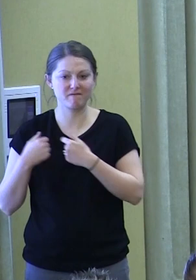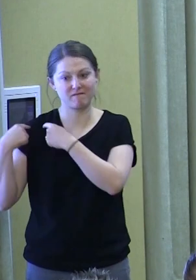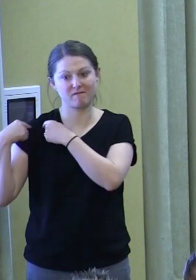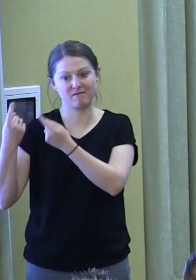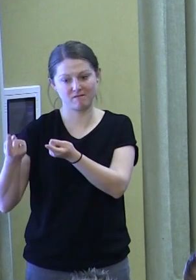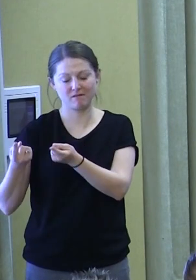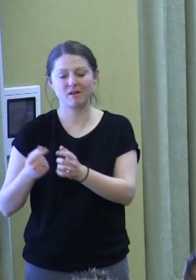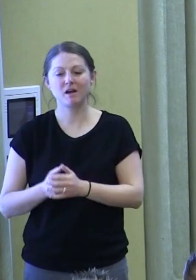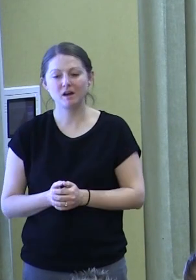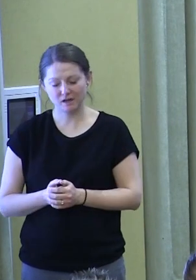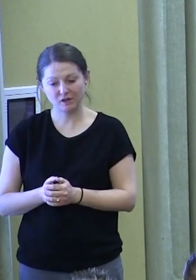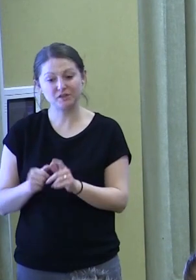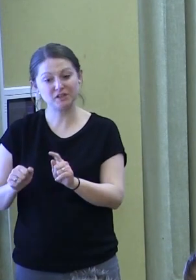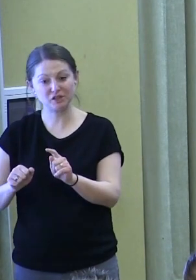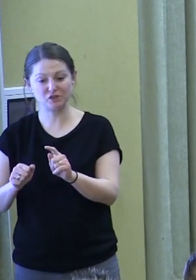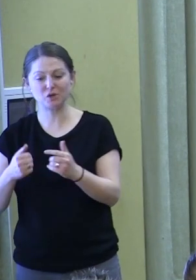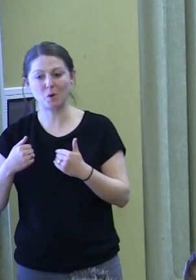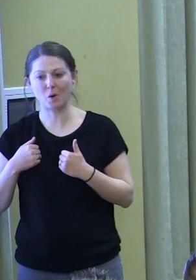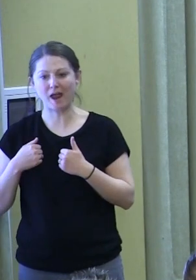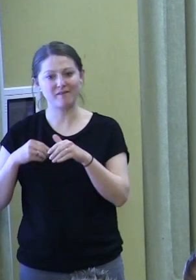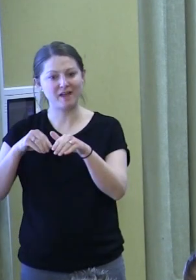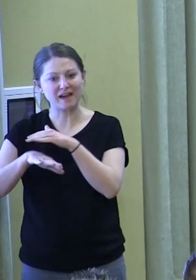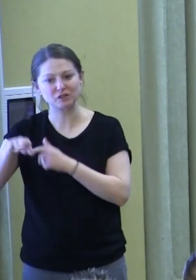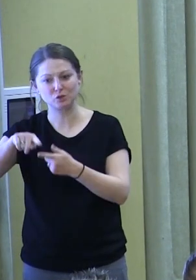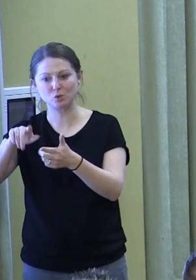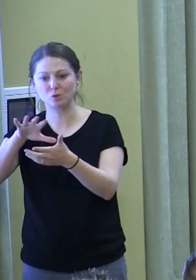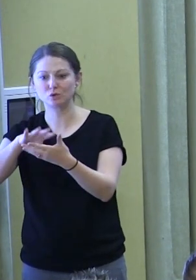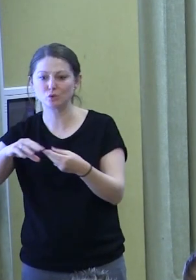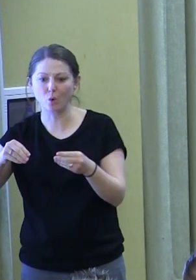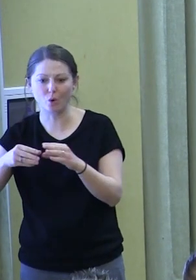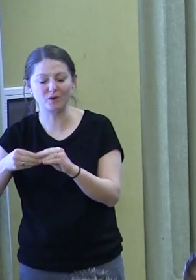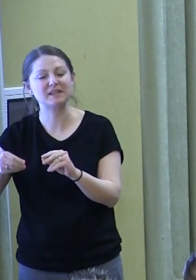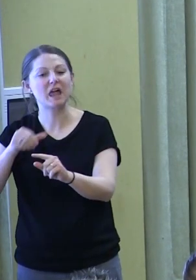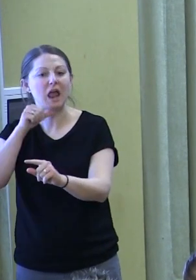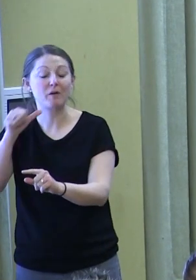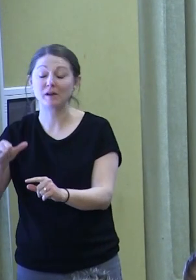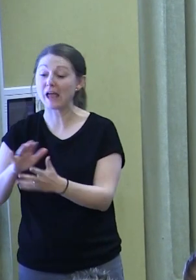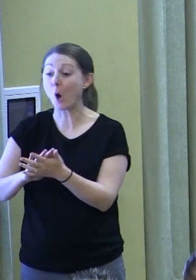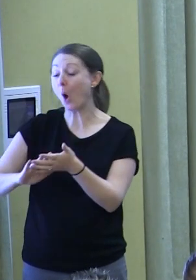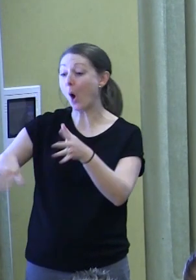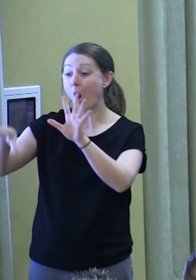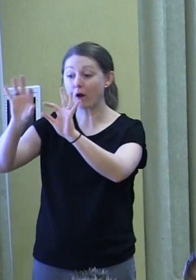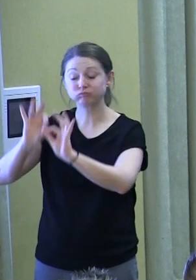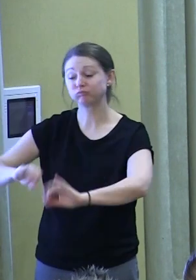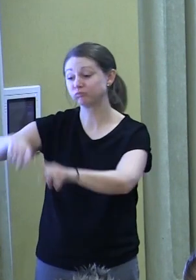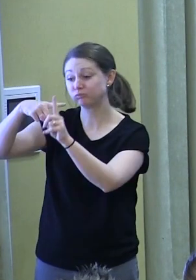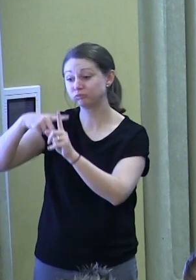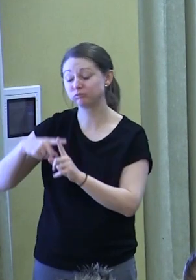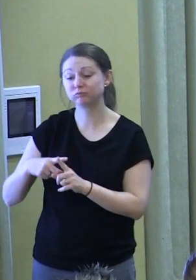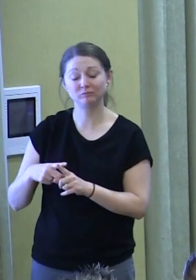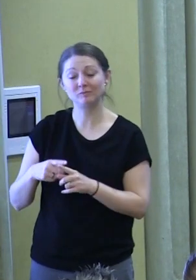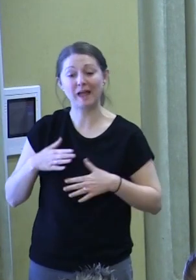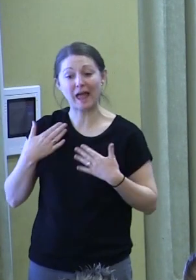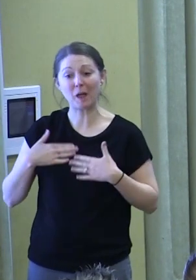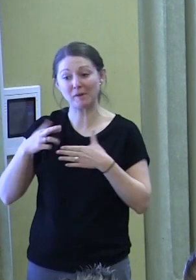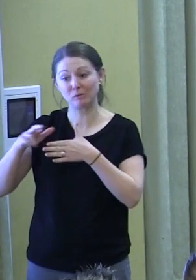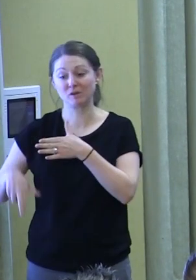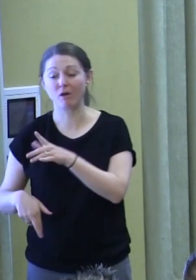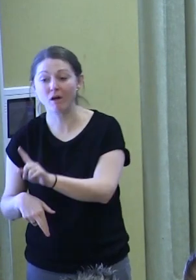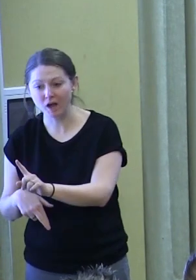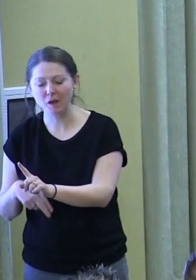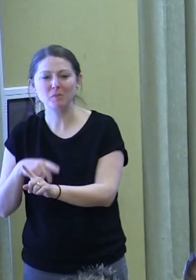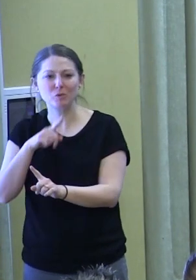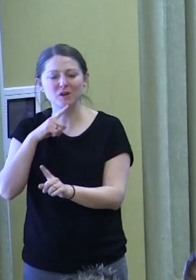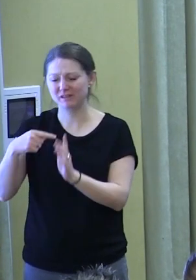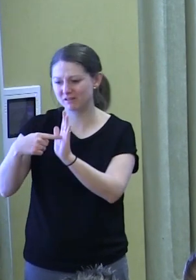to access stories that haven't just been sanitized for happy earnings but rather include real accounts of